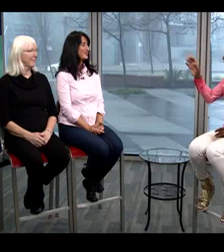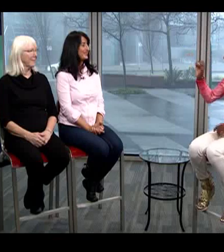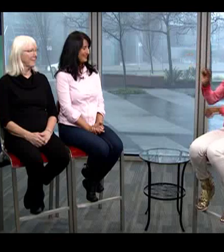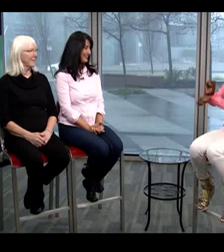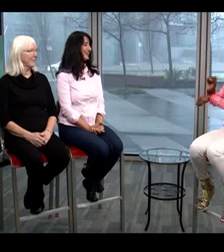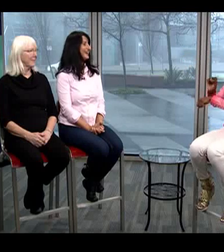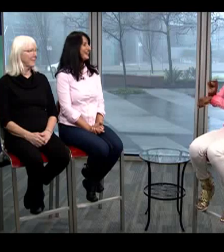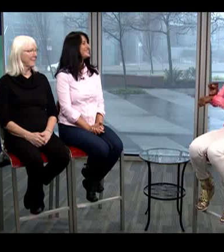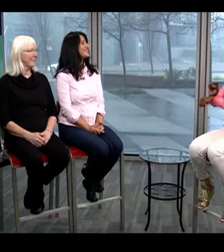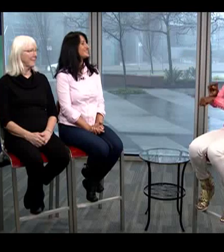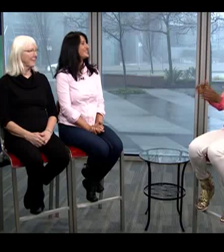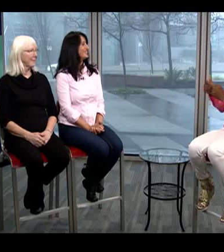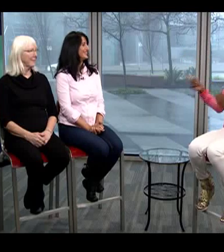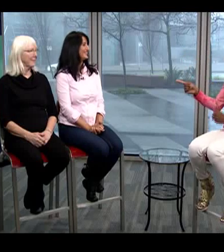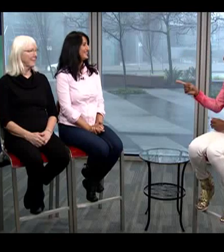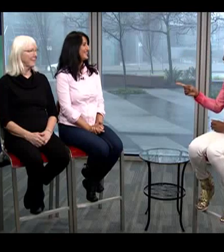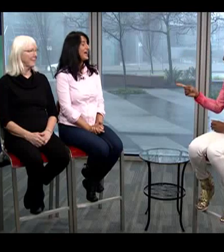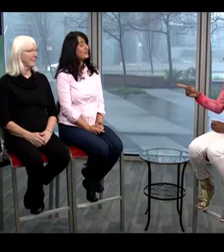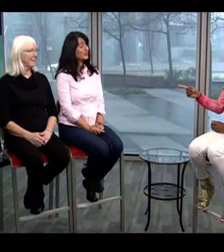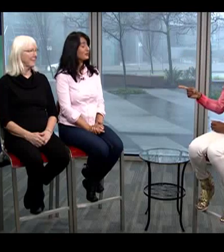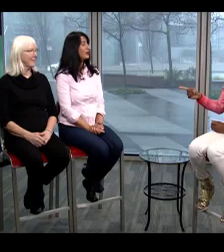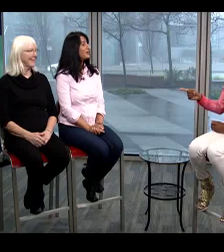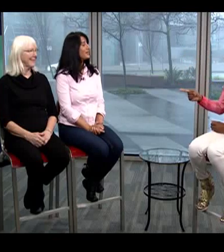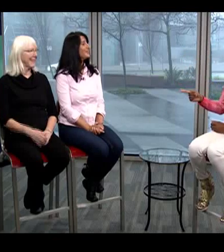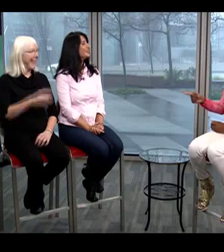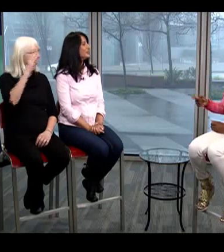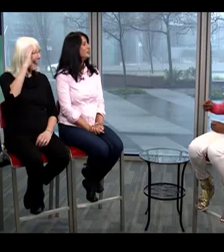So hi there Samar. How are you? I'm doing very well thank you and you?